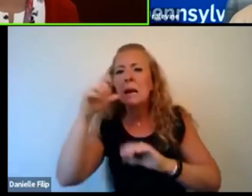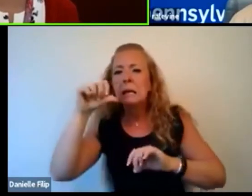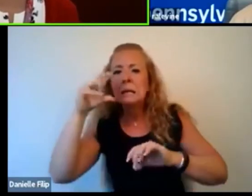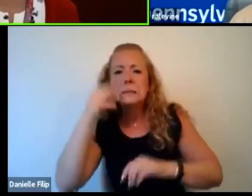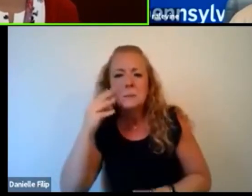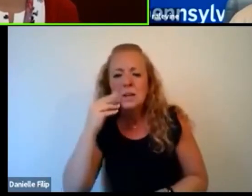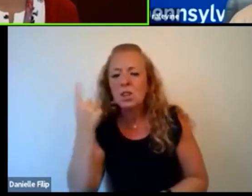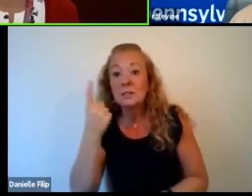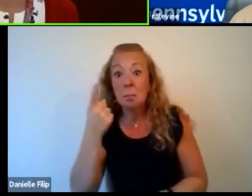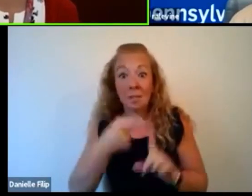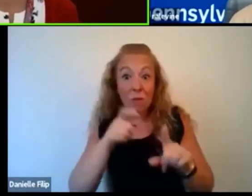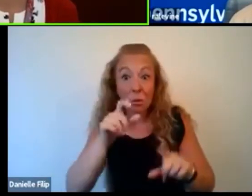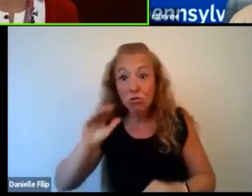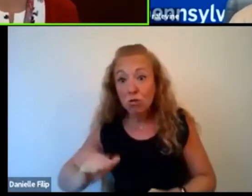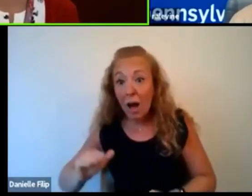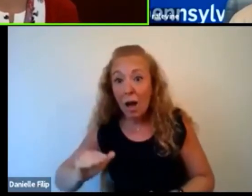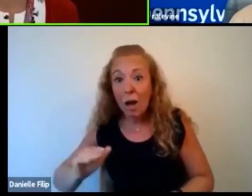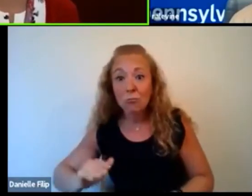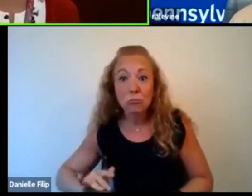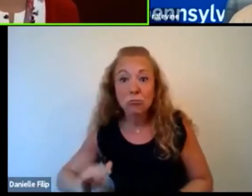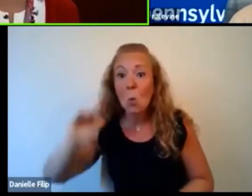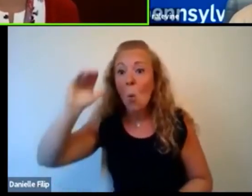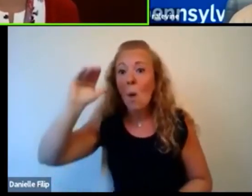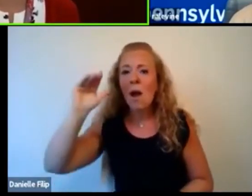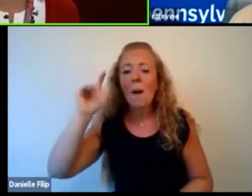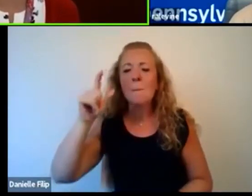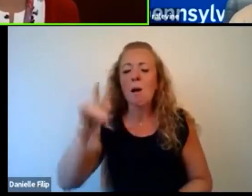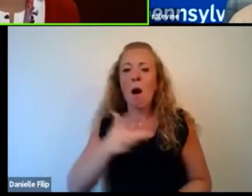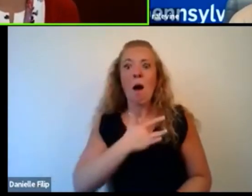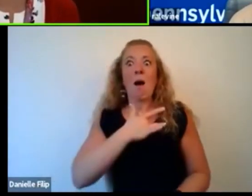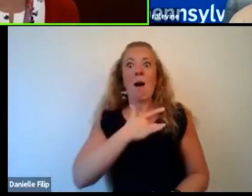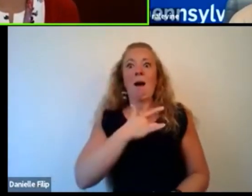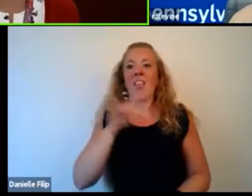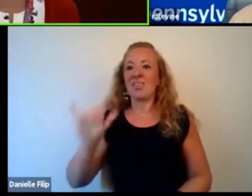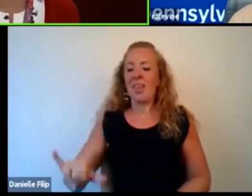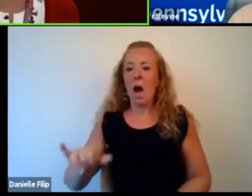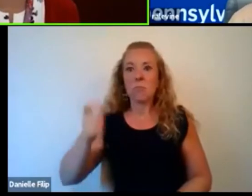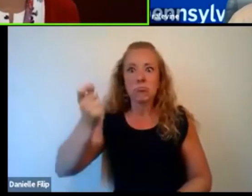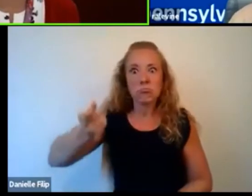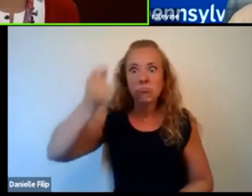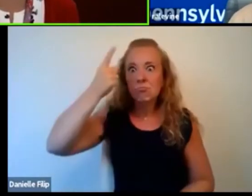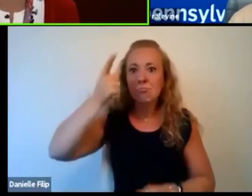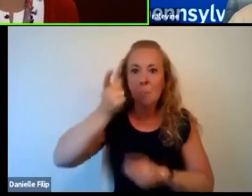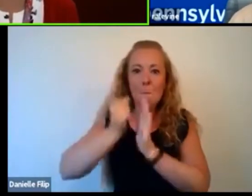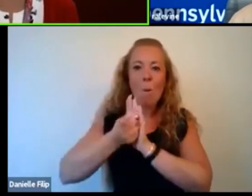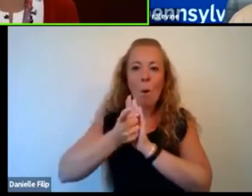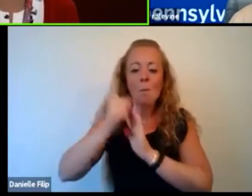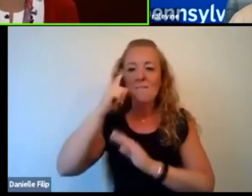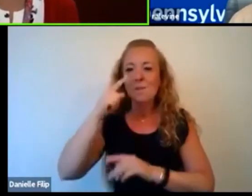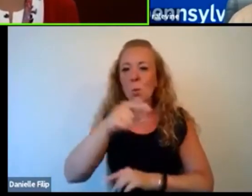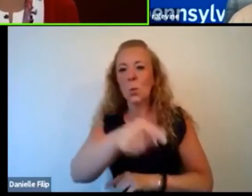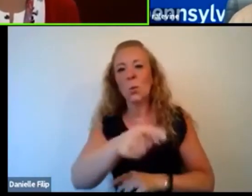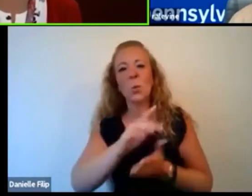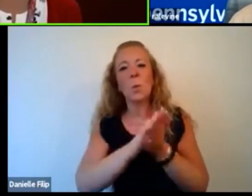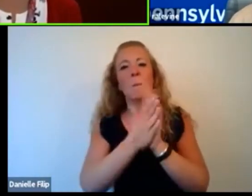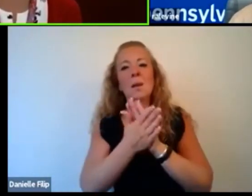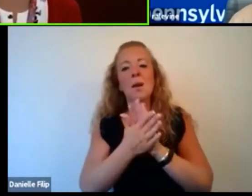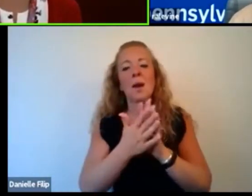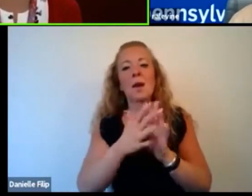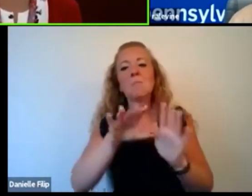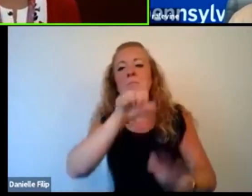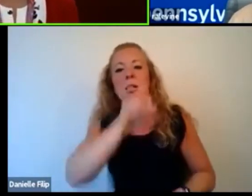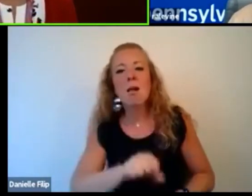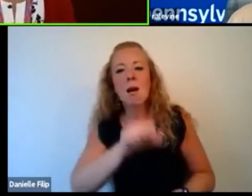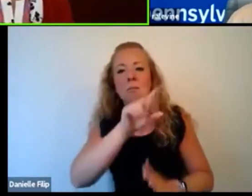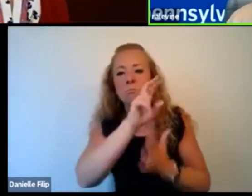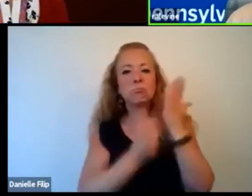growing up, um, that you had a similar moment, like a aha moment or a moment of excitement that sparked your love of science.